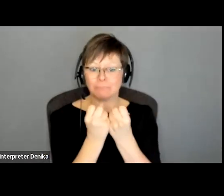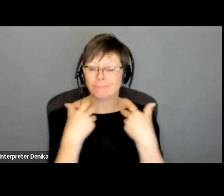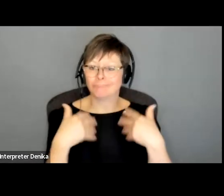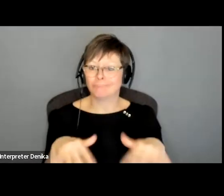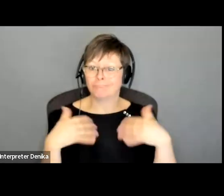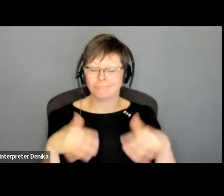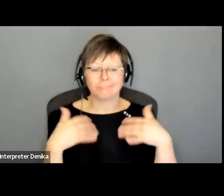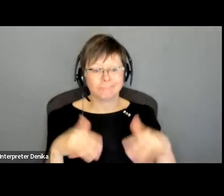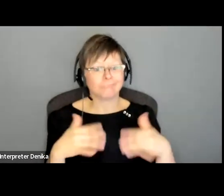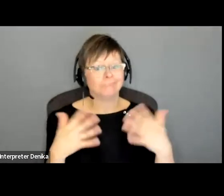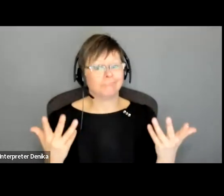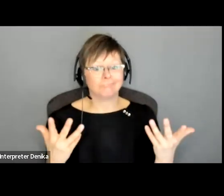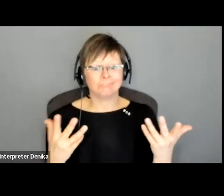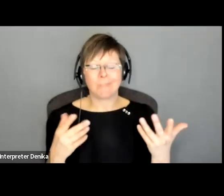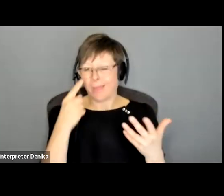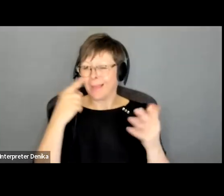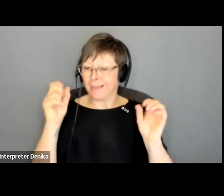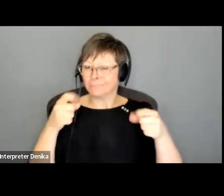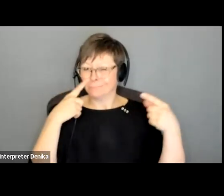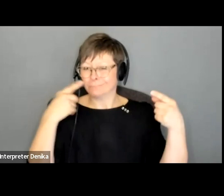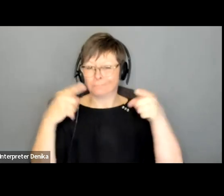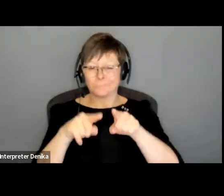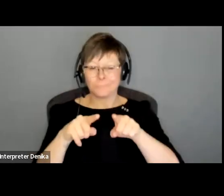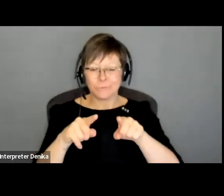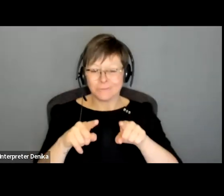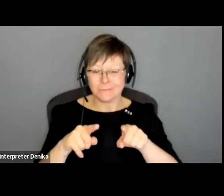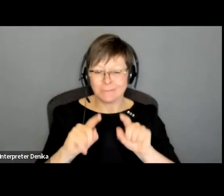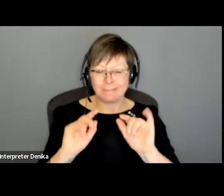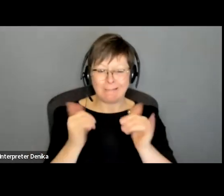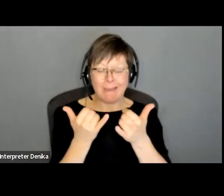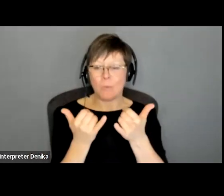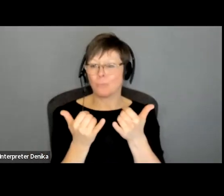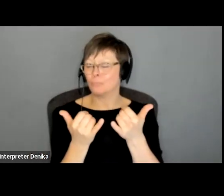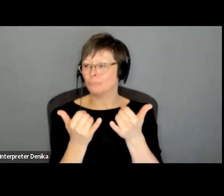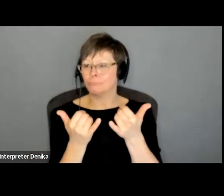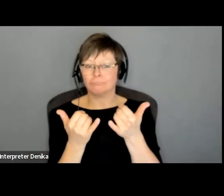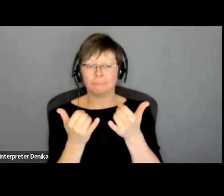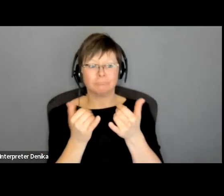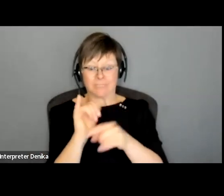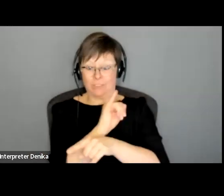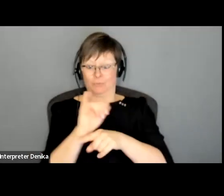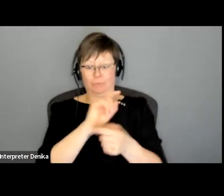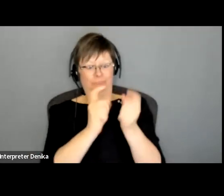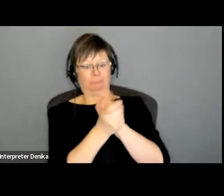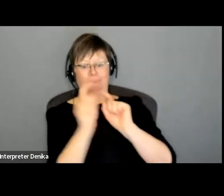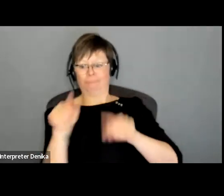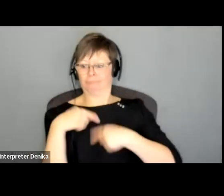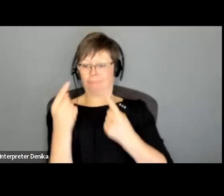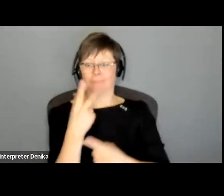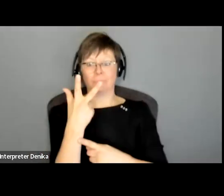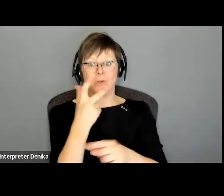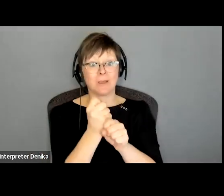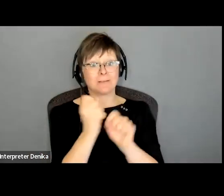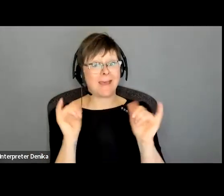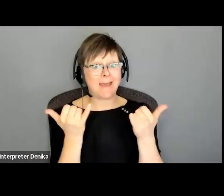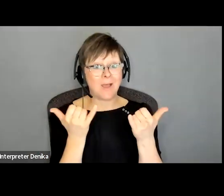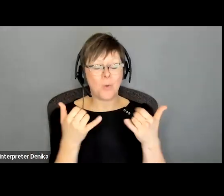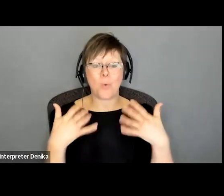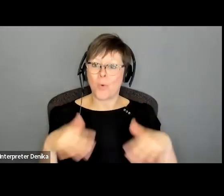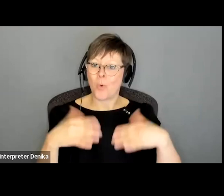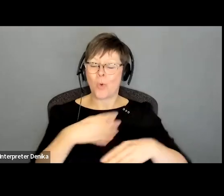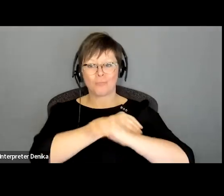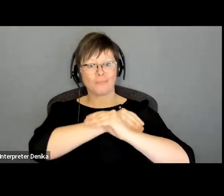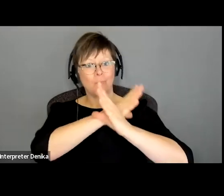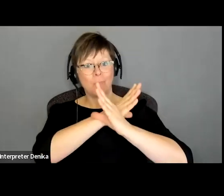we can all agree that one of the many ways our industry has changed over the past three years has been the growth of remote auditions